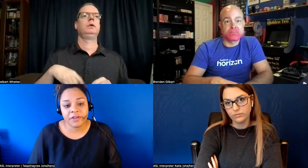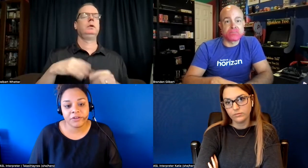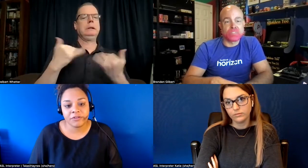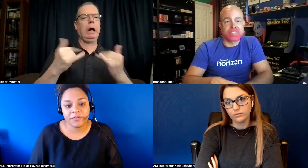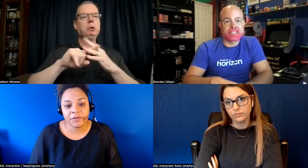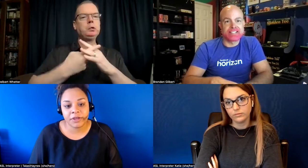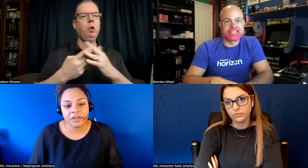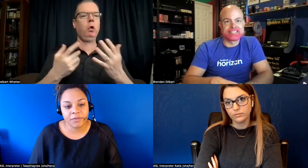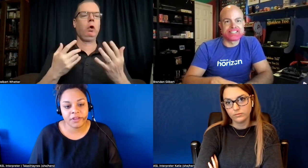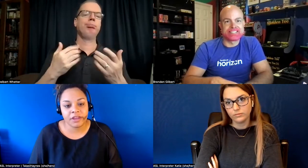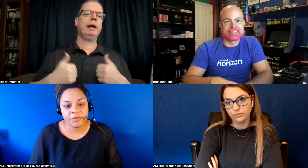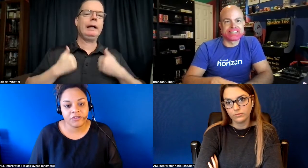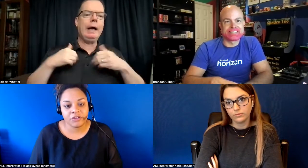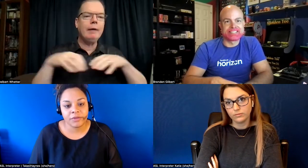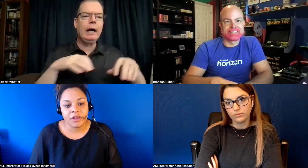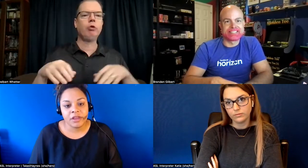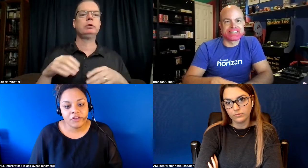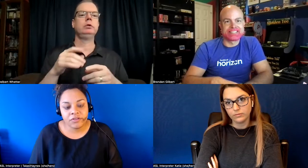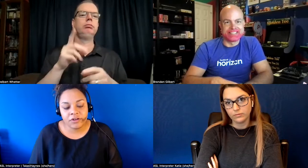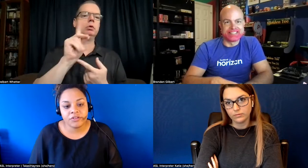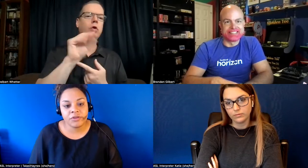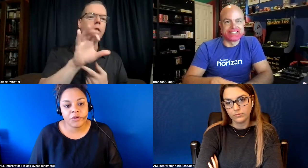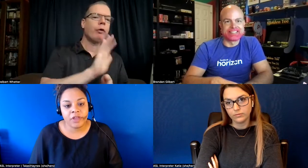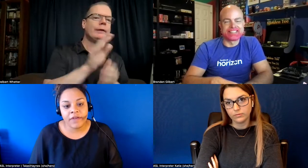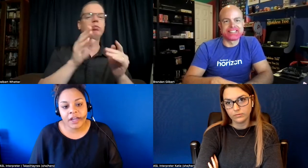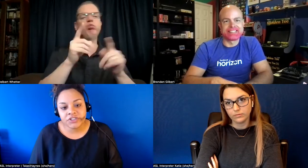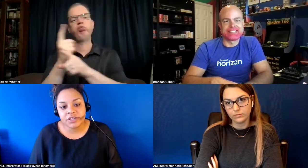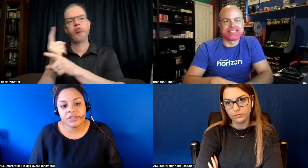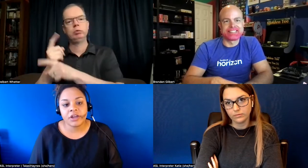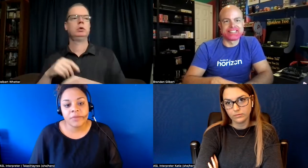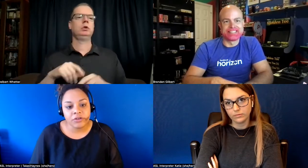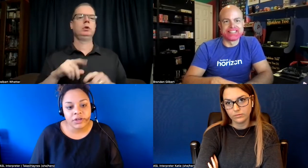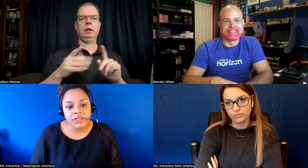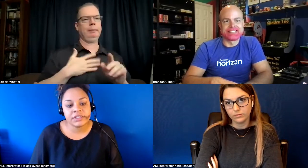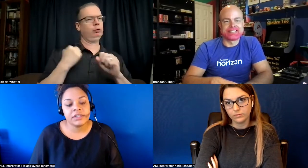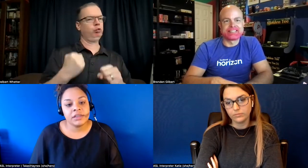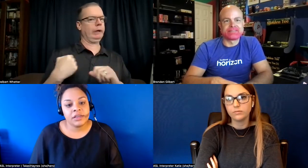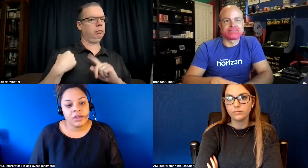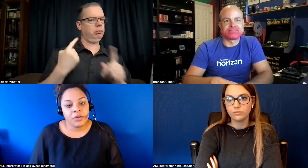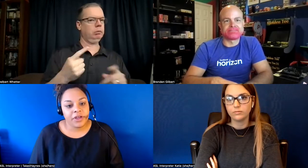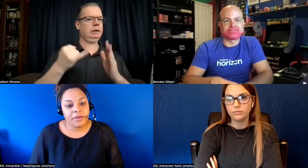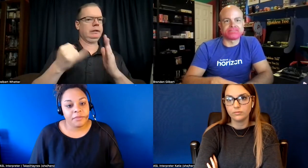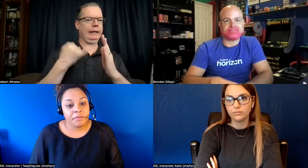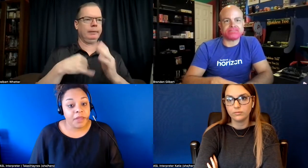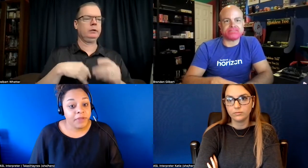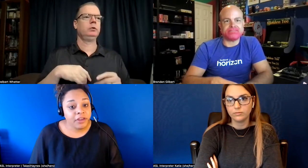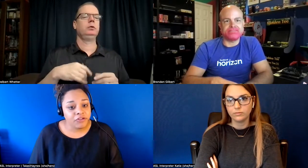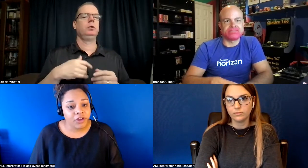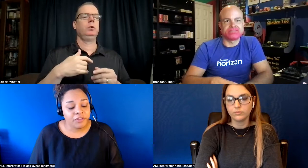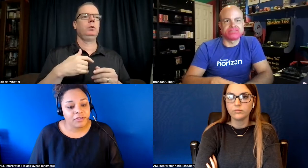years i mean filmmaking it's mainly in animation but just started doing more live action documentaries but my biggest strength is